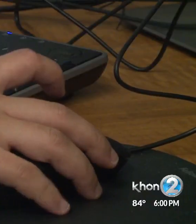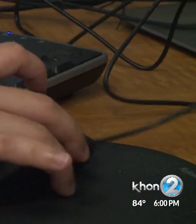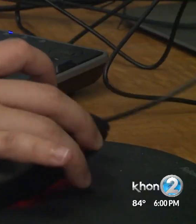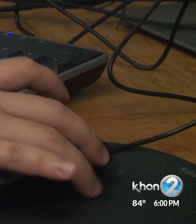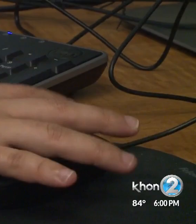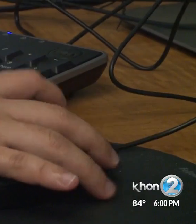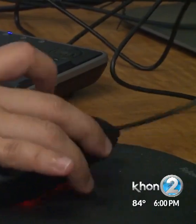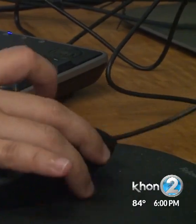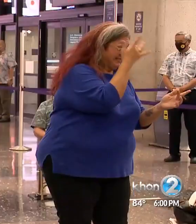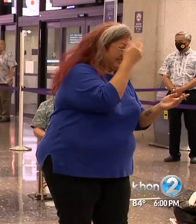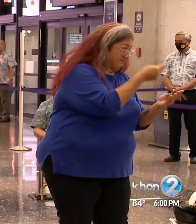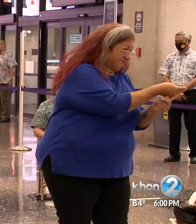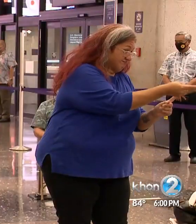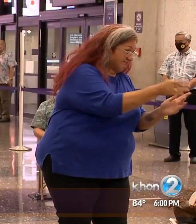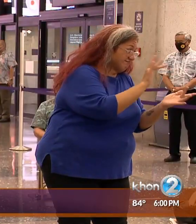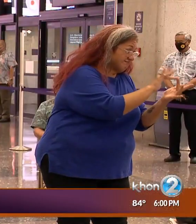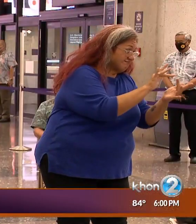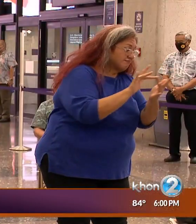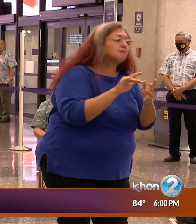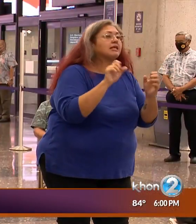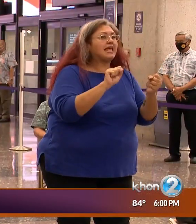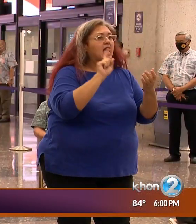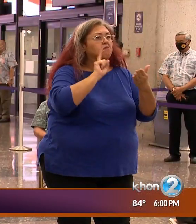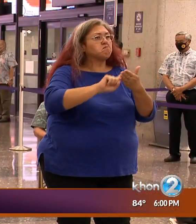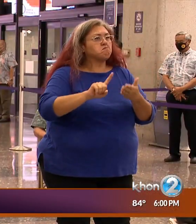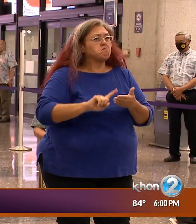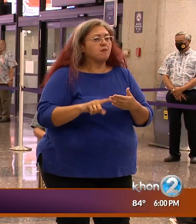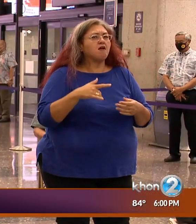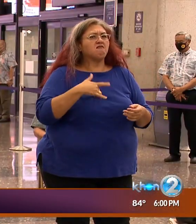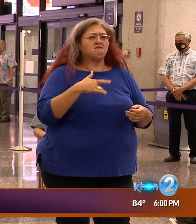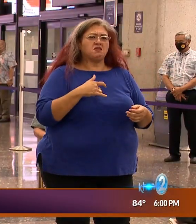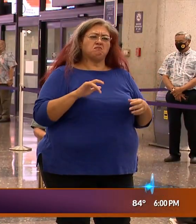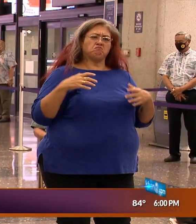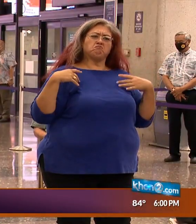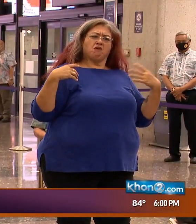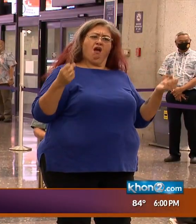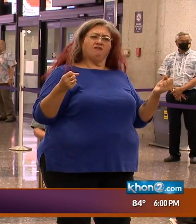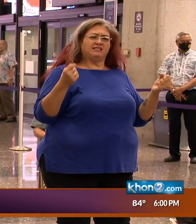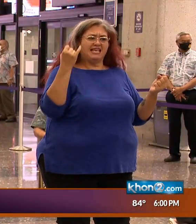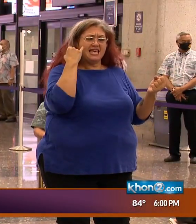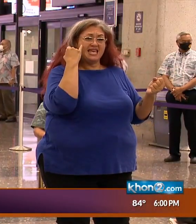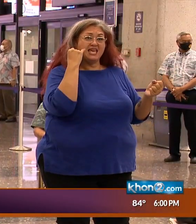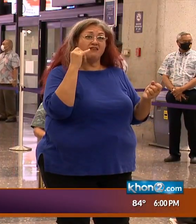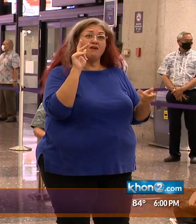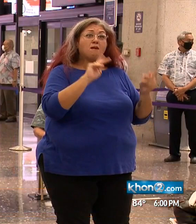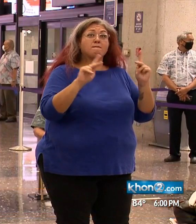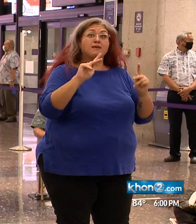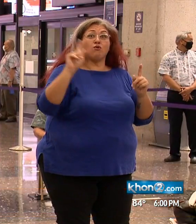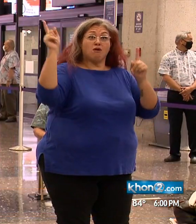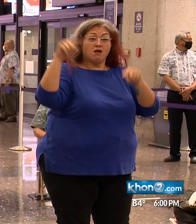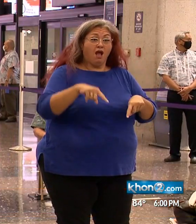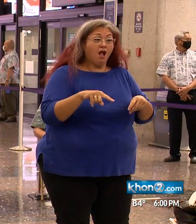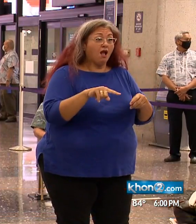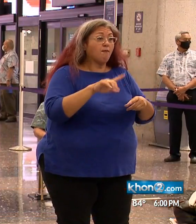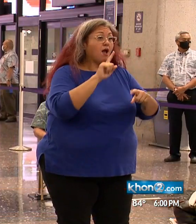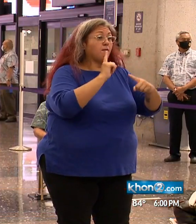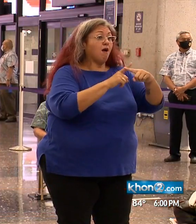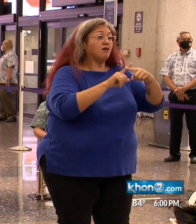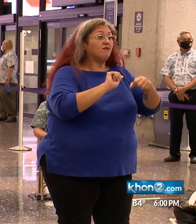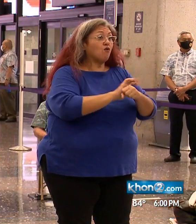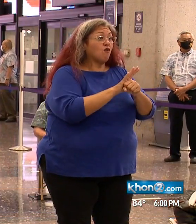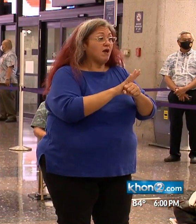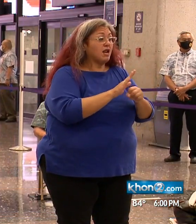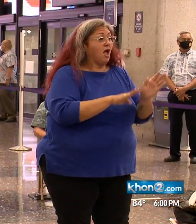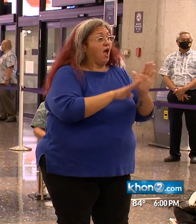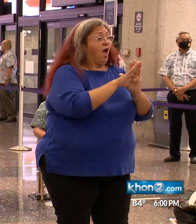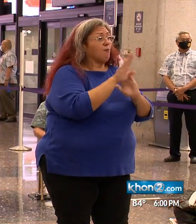tracing capabilities, which gives us confidence that with an increase in the number of COVID cases, our health